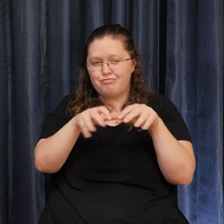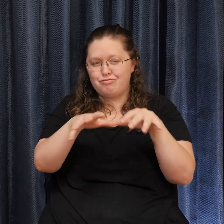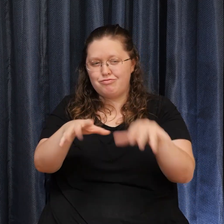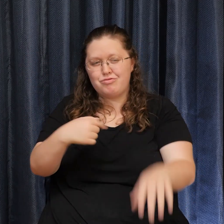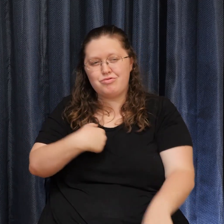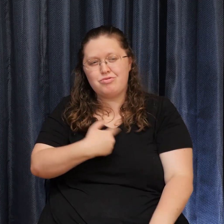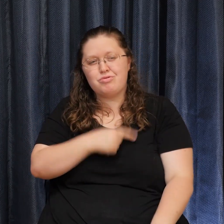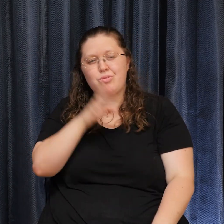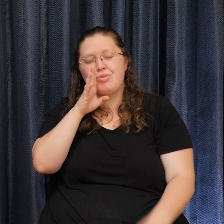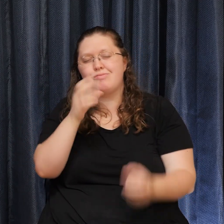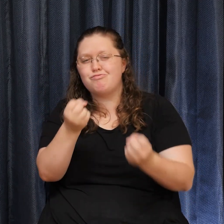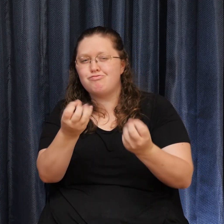holy, holy.